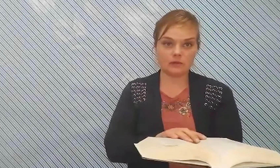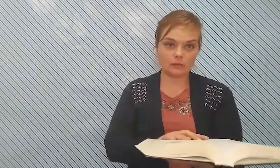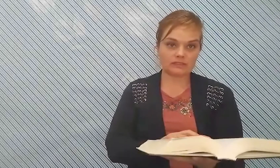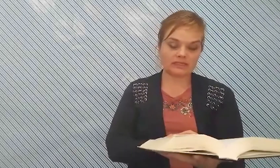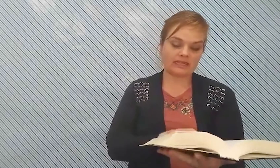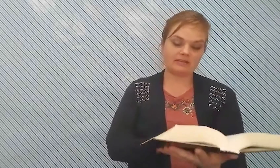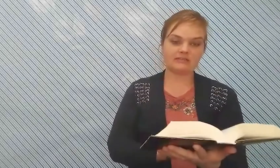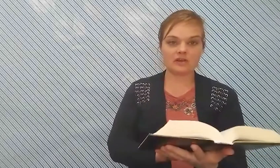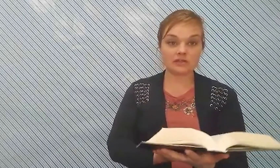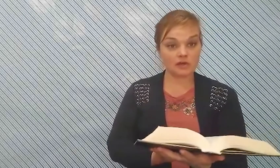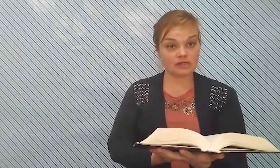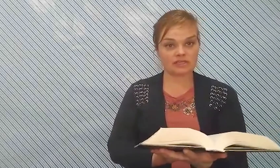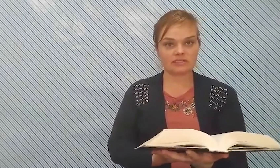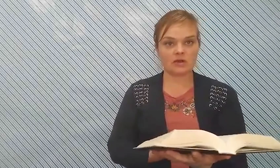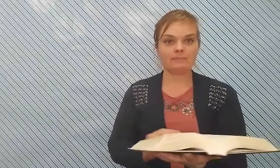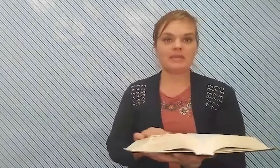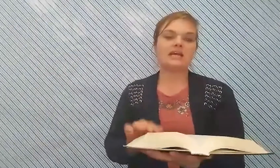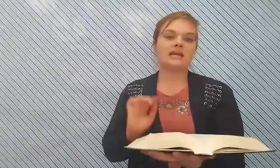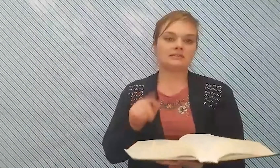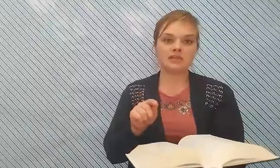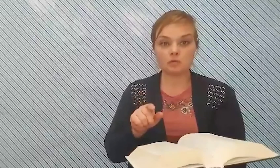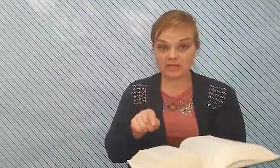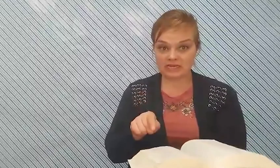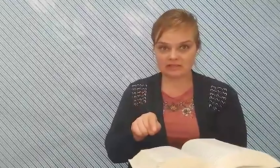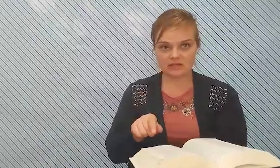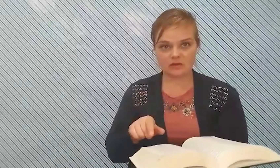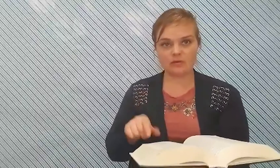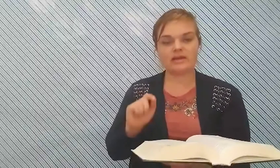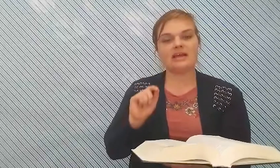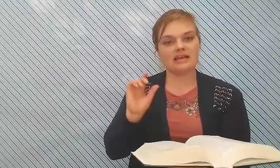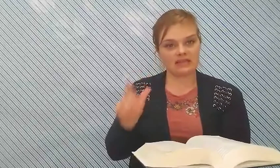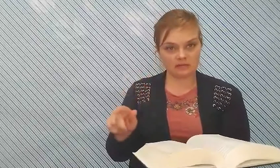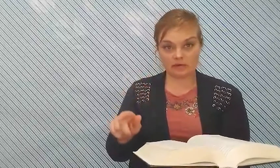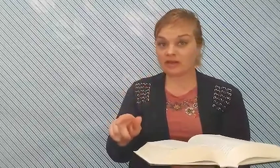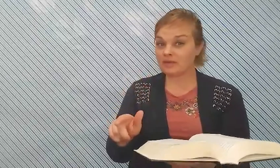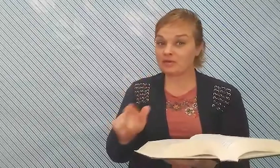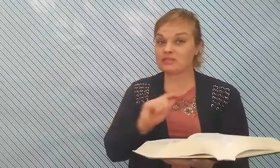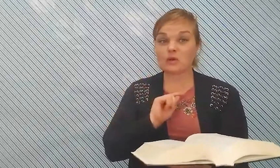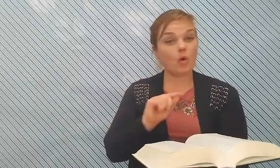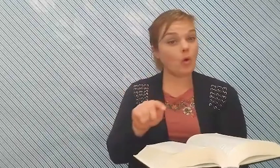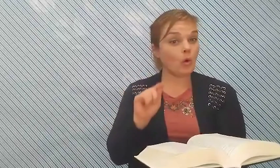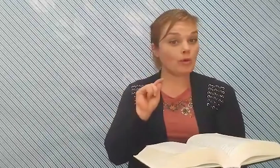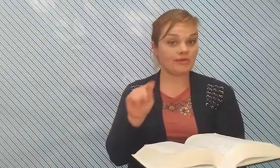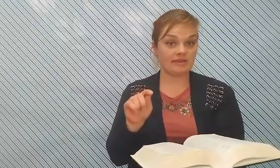wrote and it's a very encouraging psalm and i'm just going to read it to you and then we're not going to memorize the whole thing